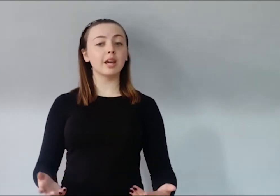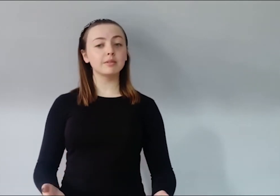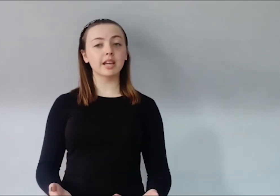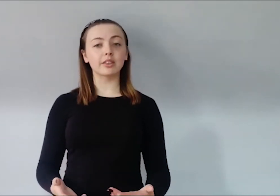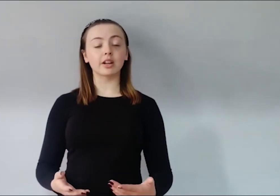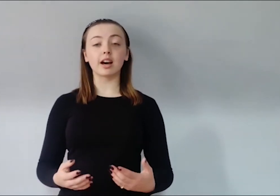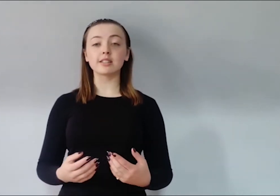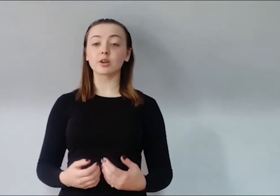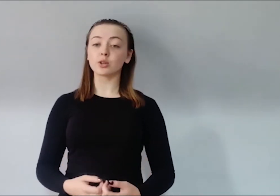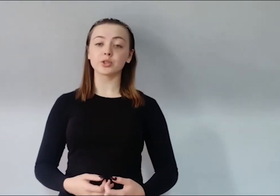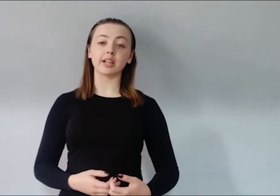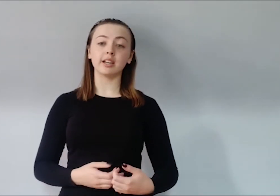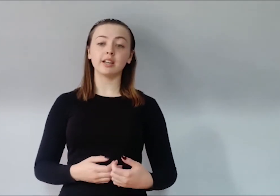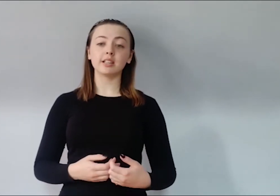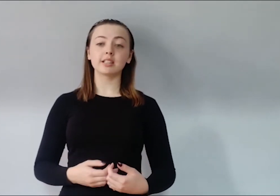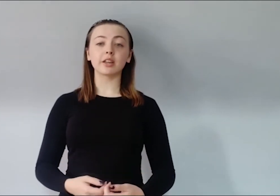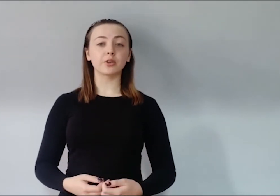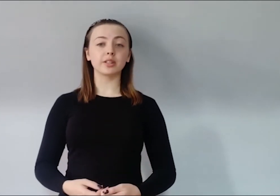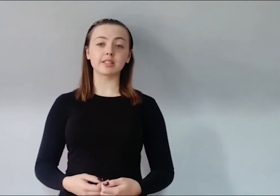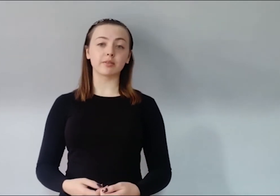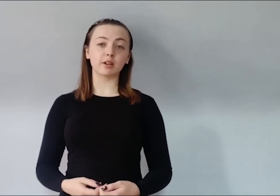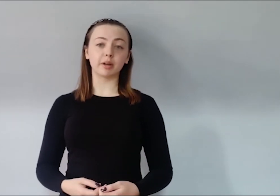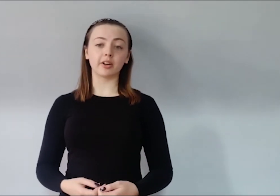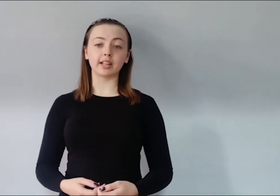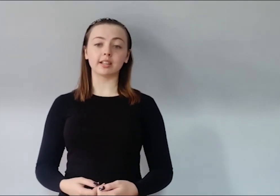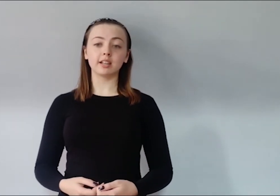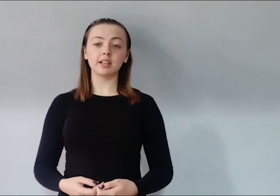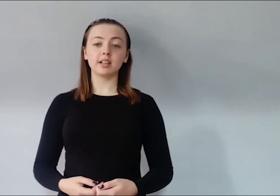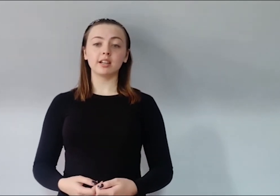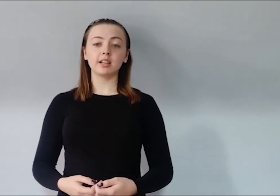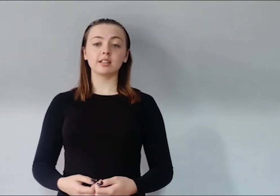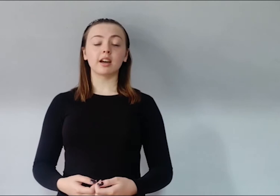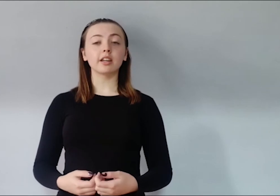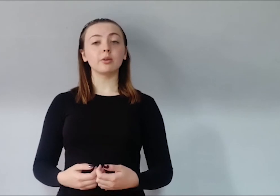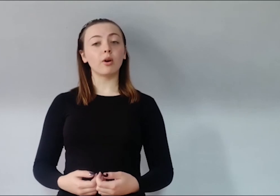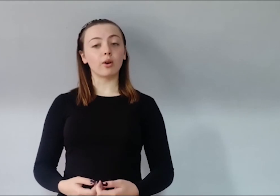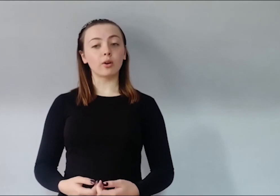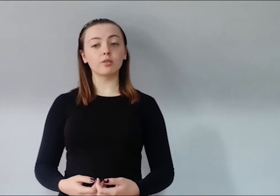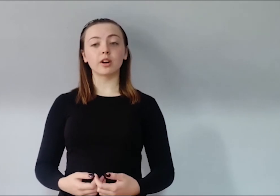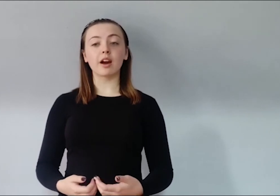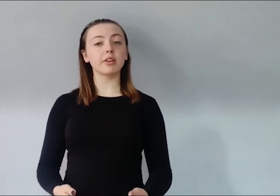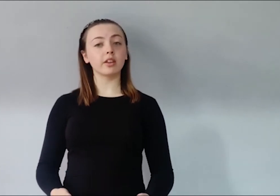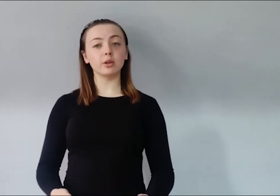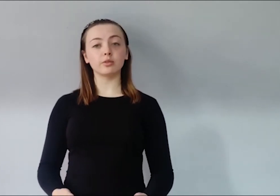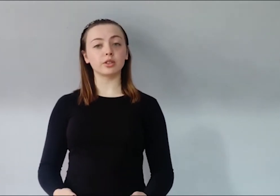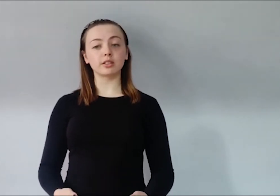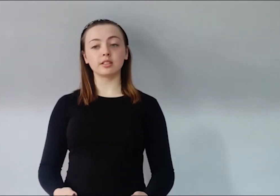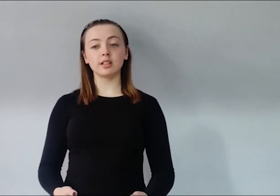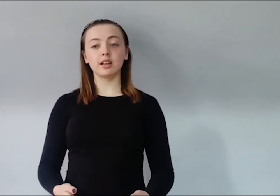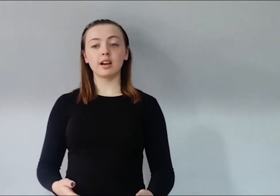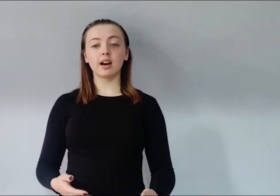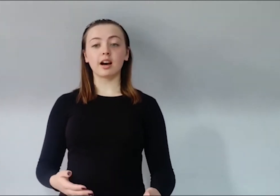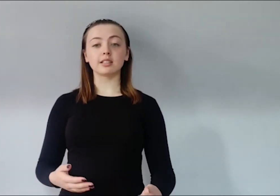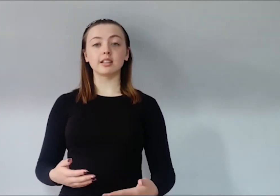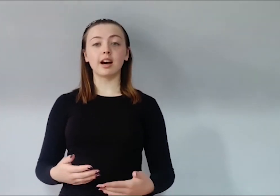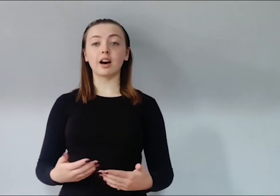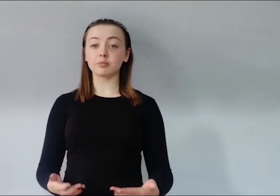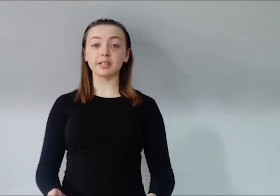came together as a country to get through this difficult period. Thank you all for everything you've done and have been